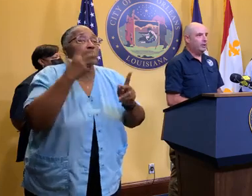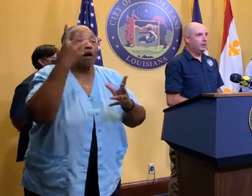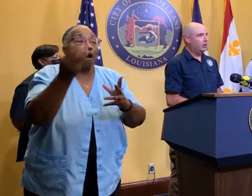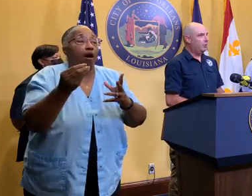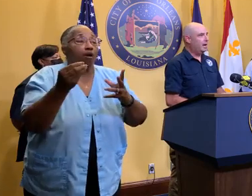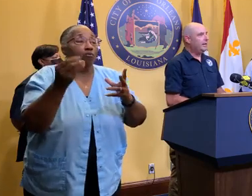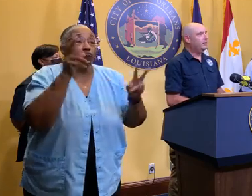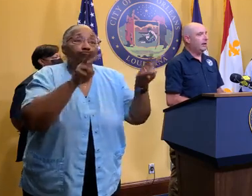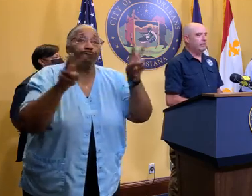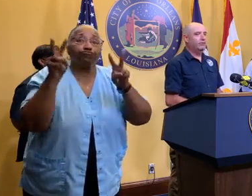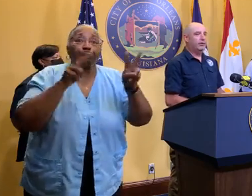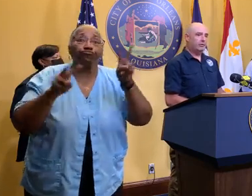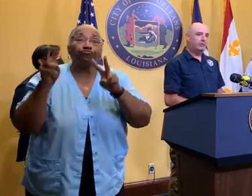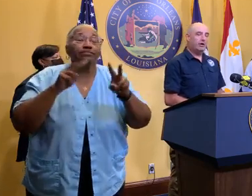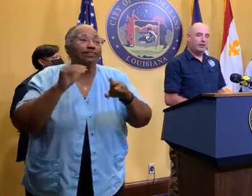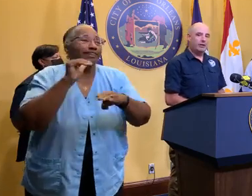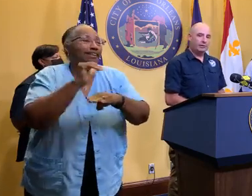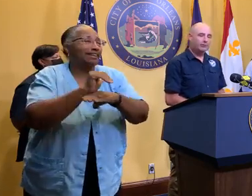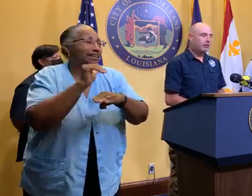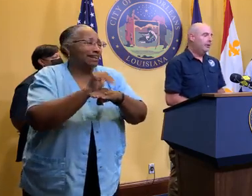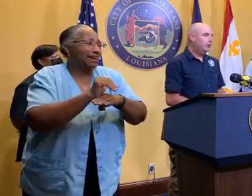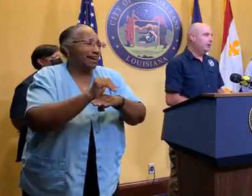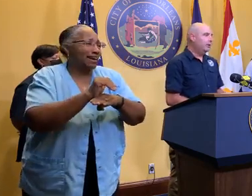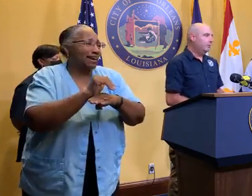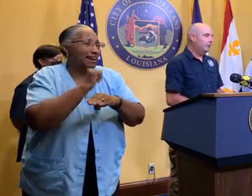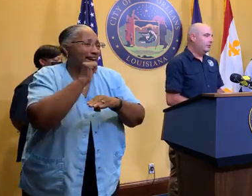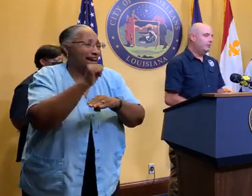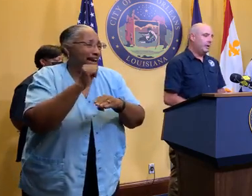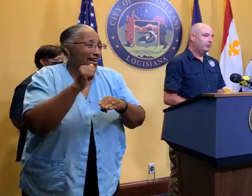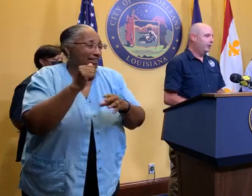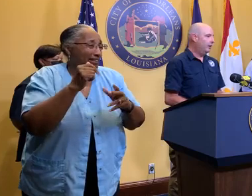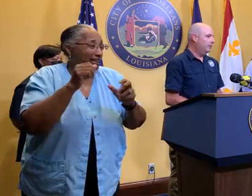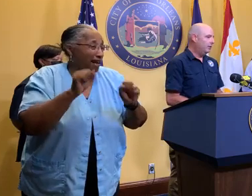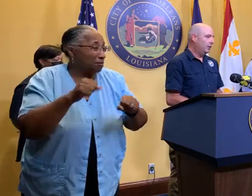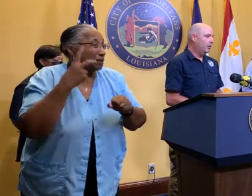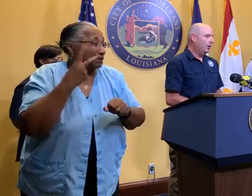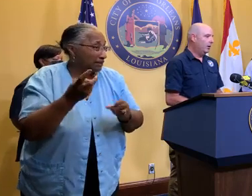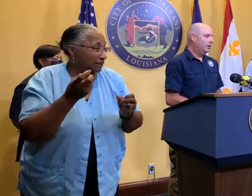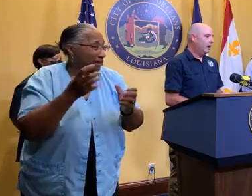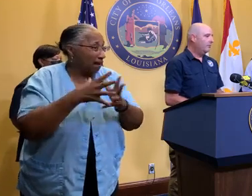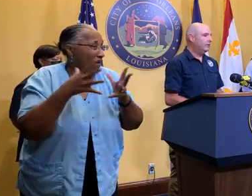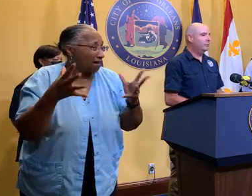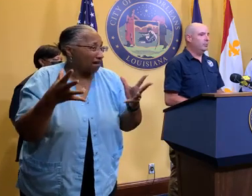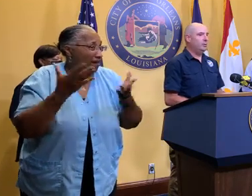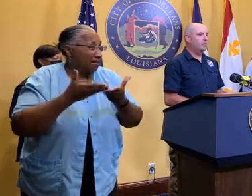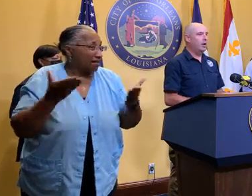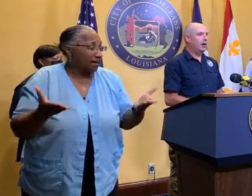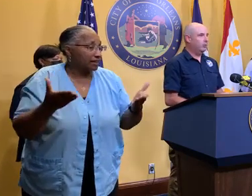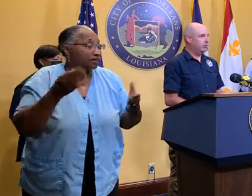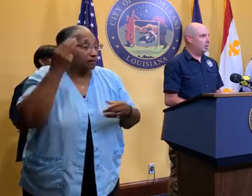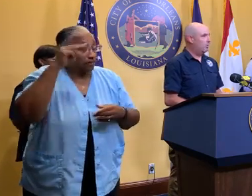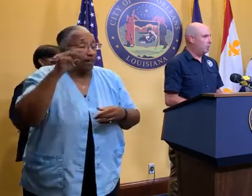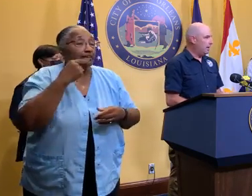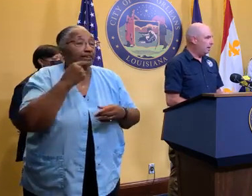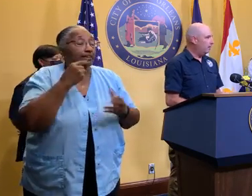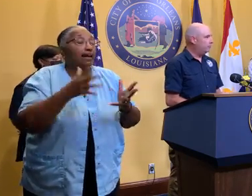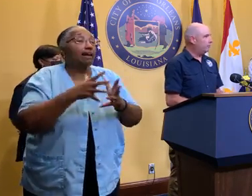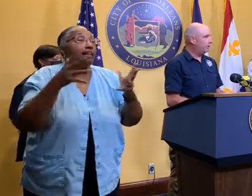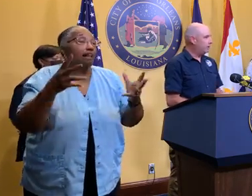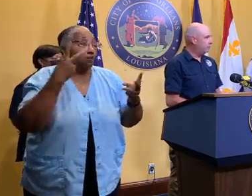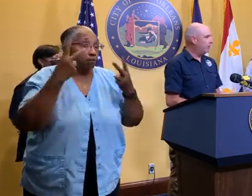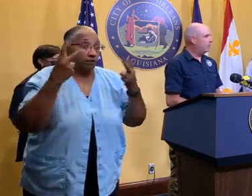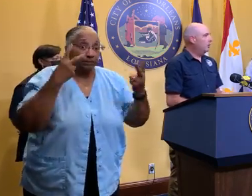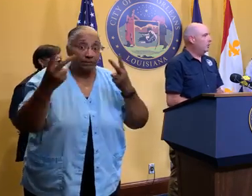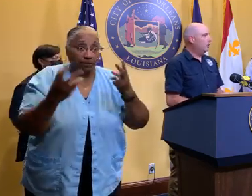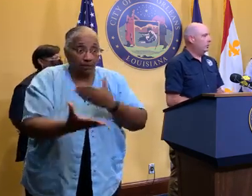at this, but night kind of covers a lot of things. As the mayor said, a lot of this will be brought out tomorrow morning. As